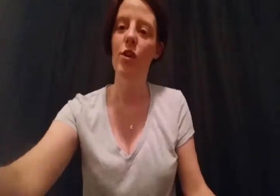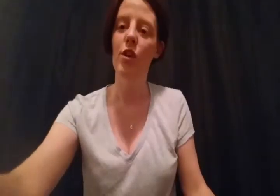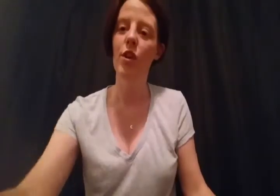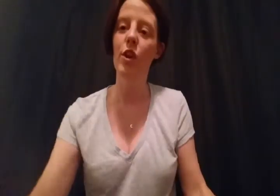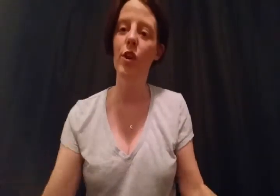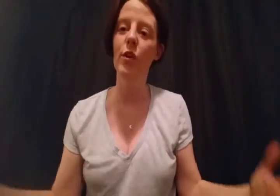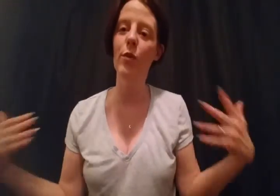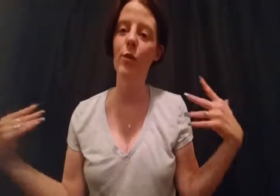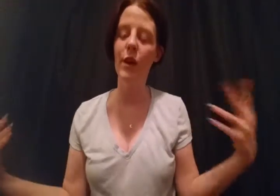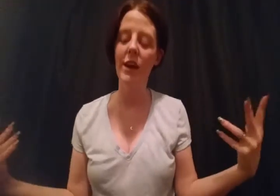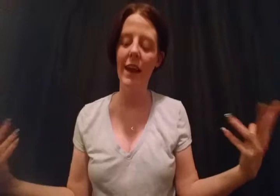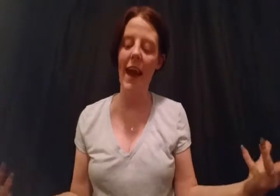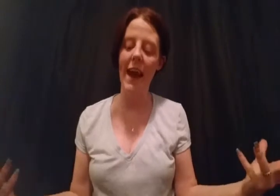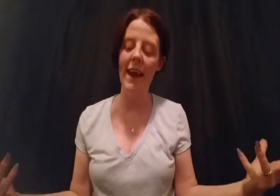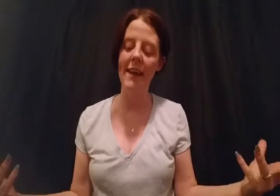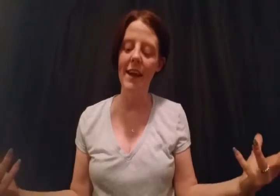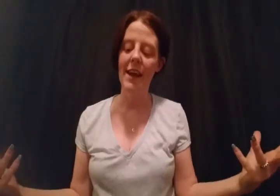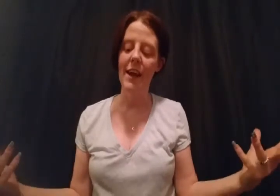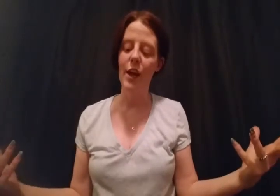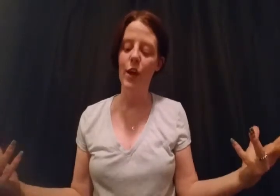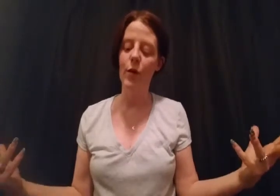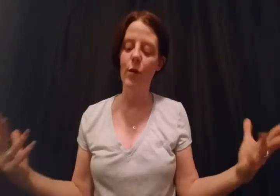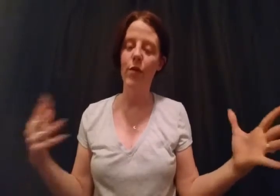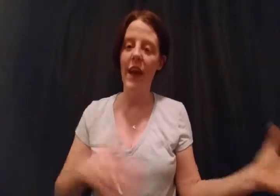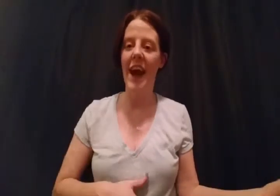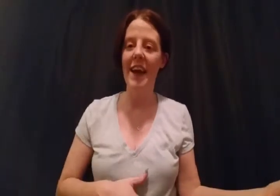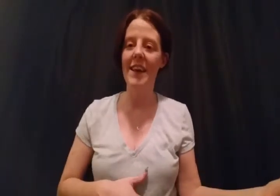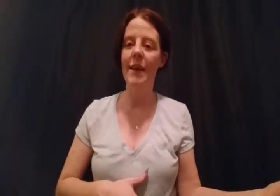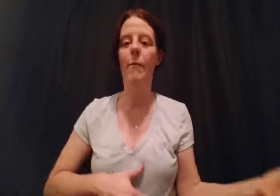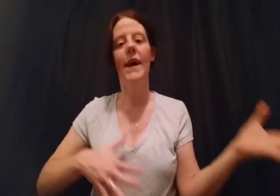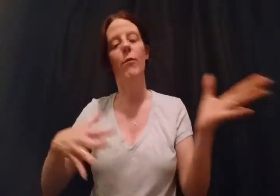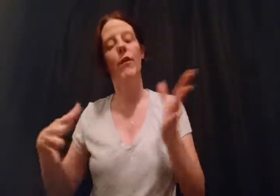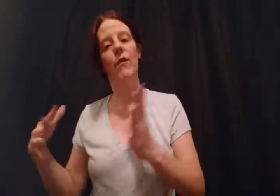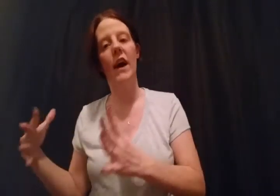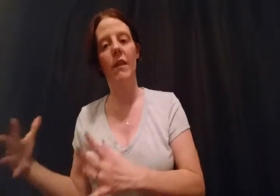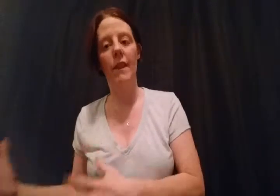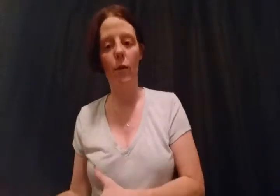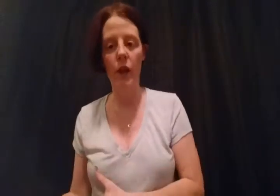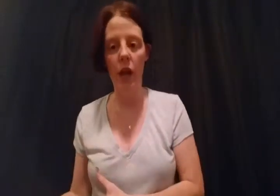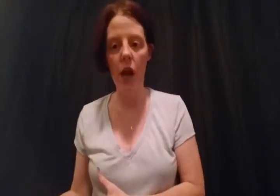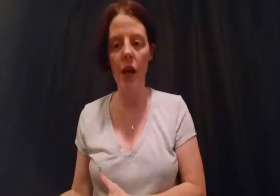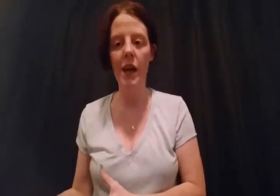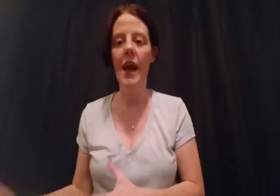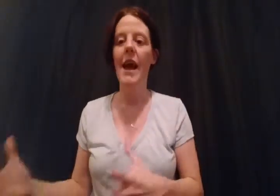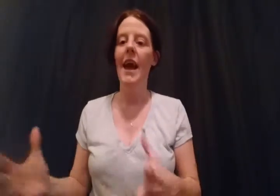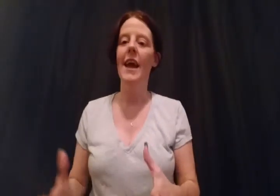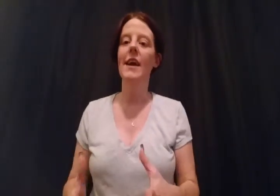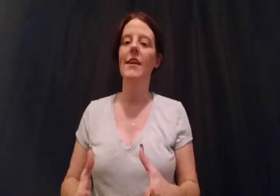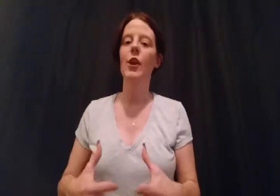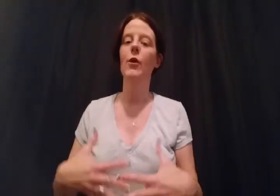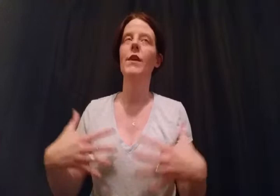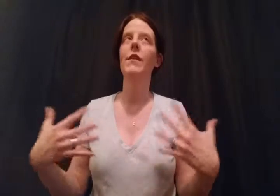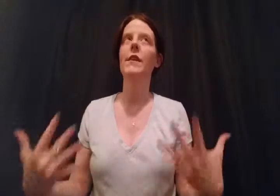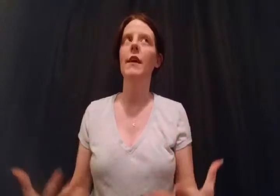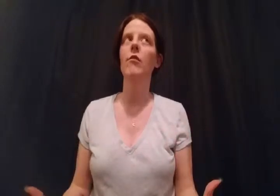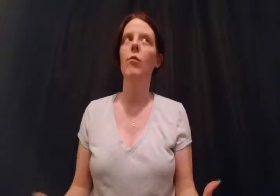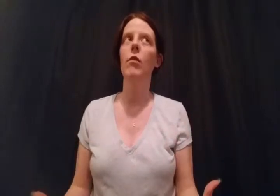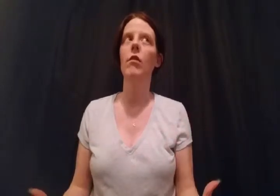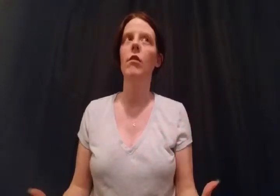you look at, you know, that combined with the fact that they were young and, you know, in today's world,